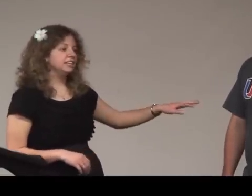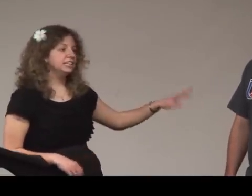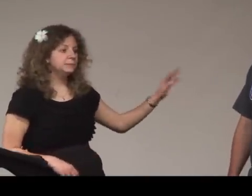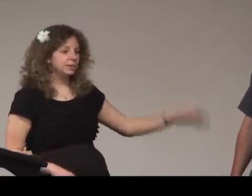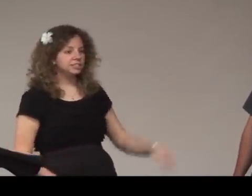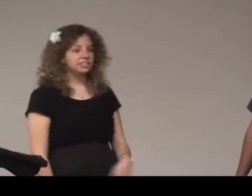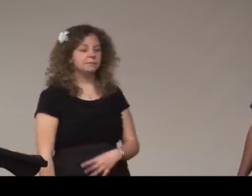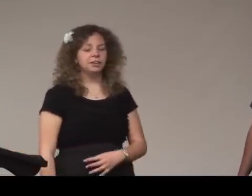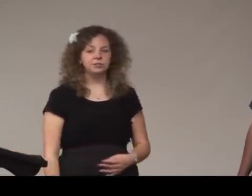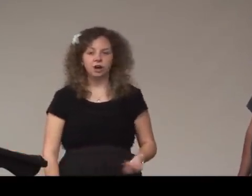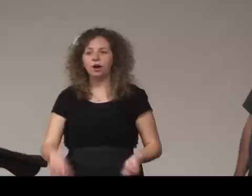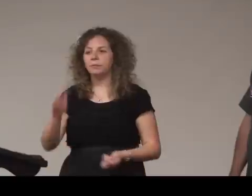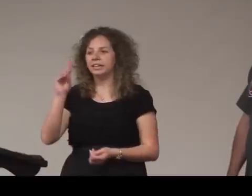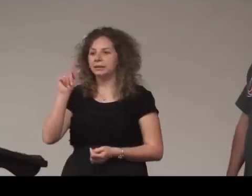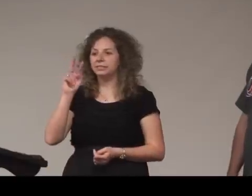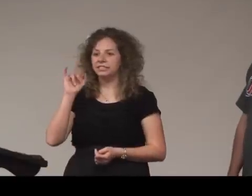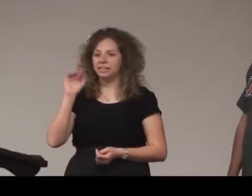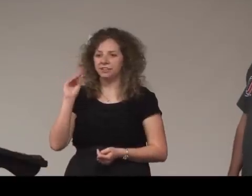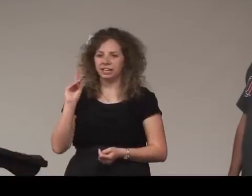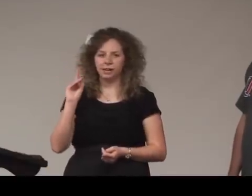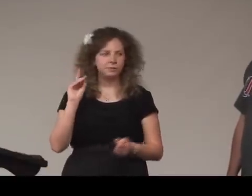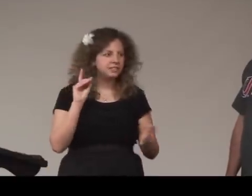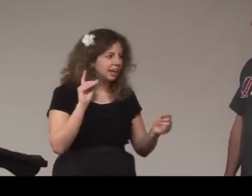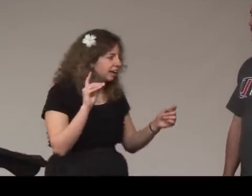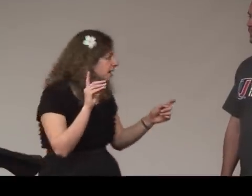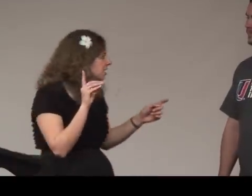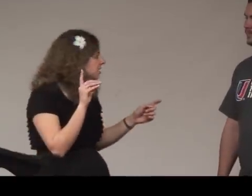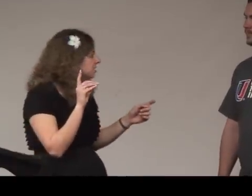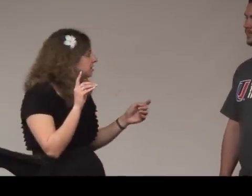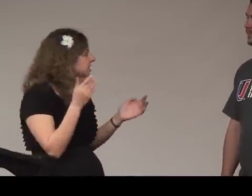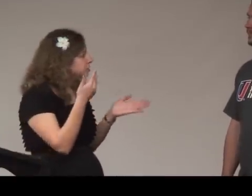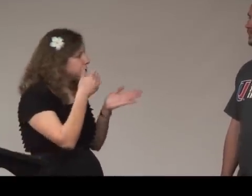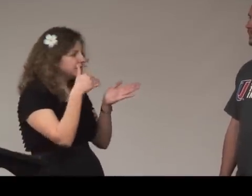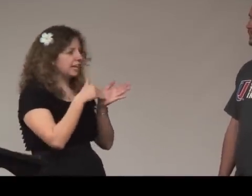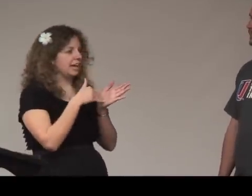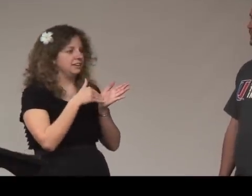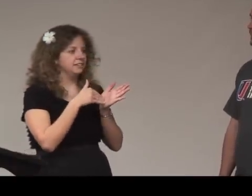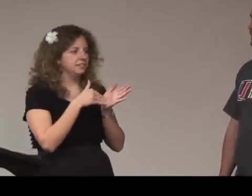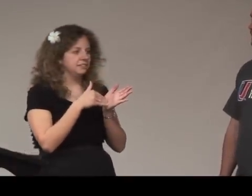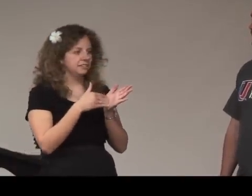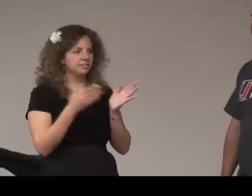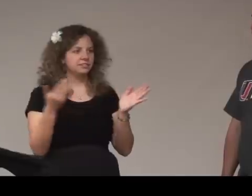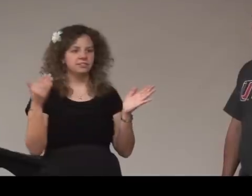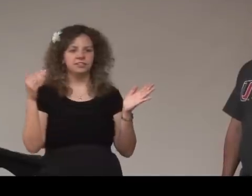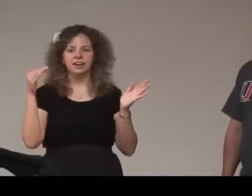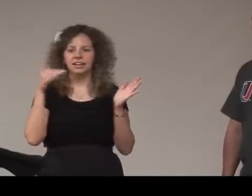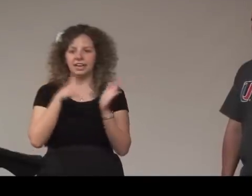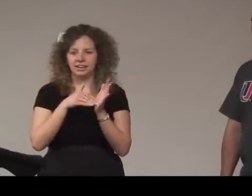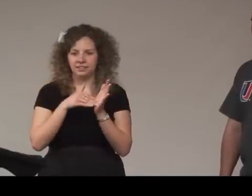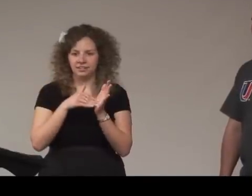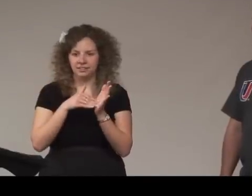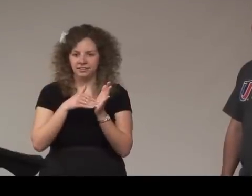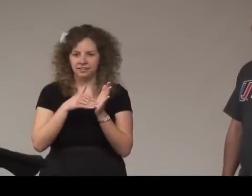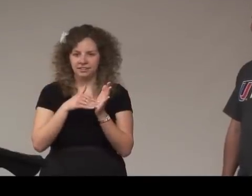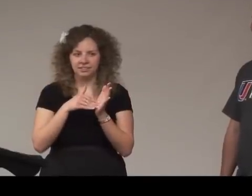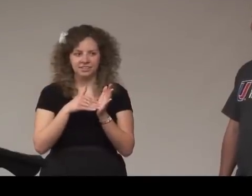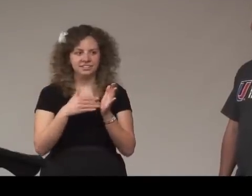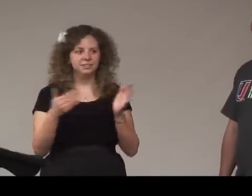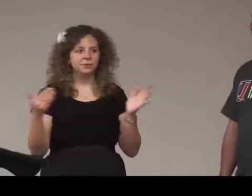he spells his name he goes oh my name is david and I was like can you do it again again this is the